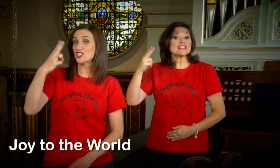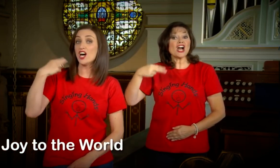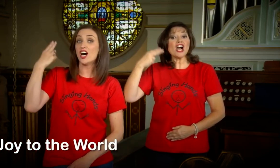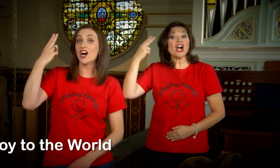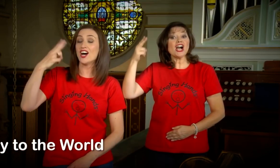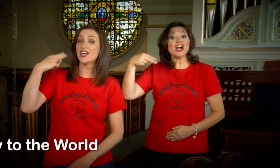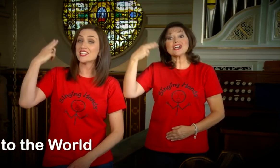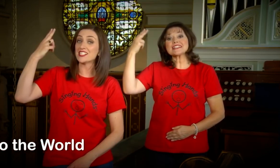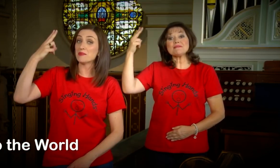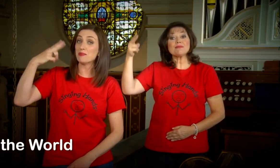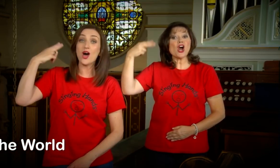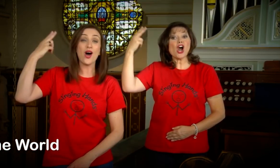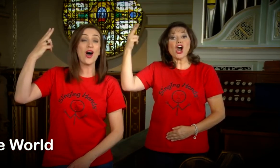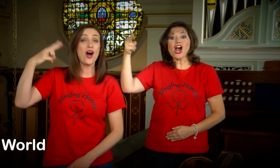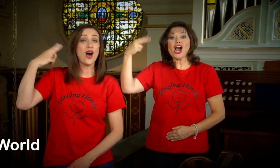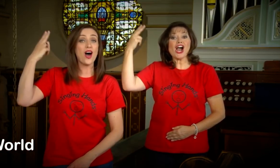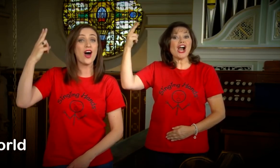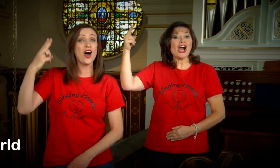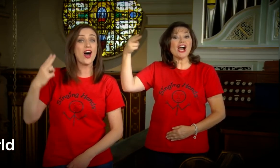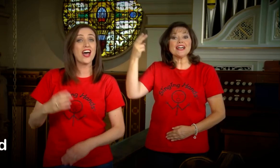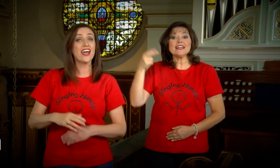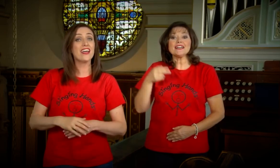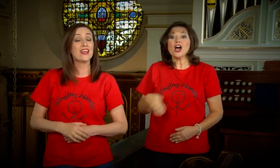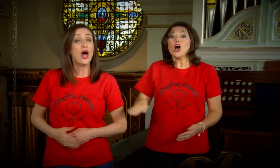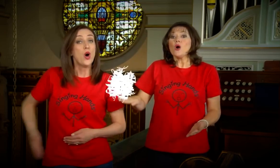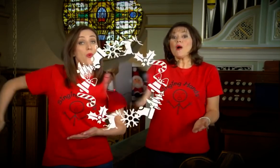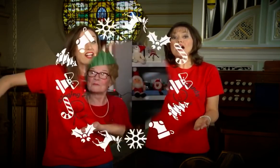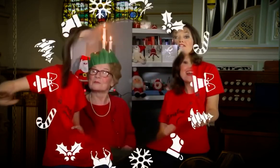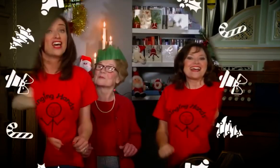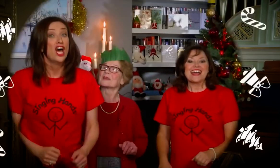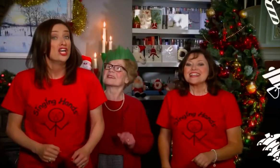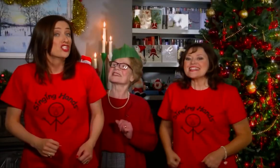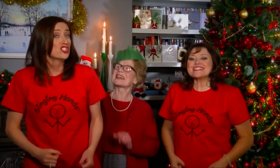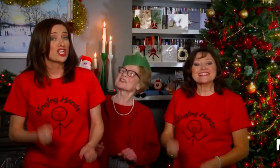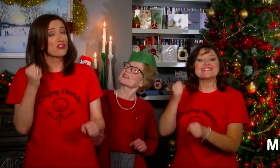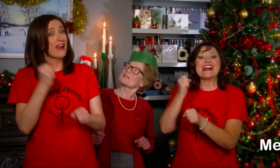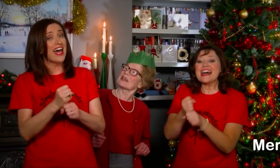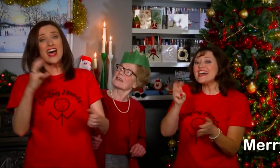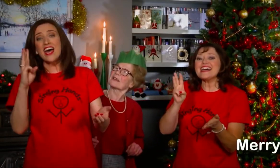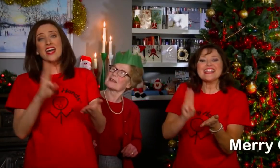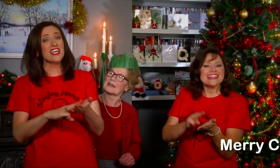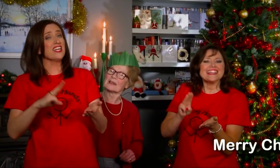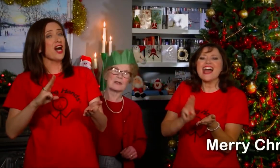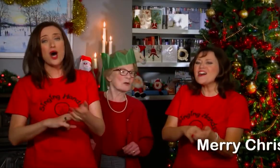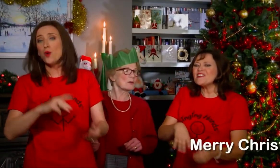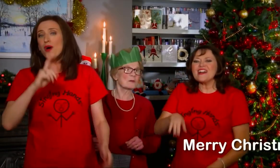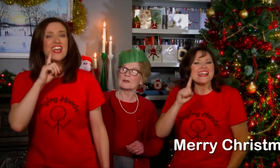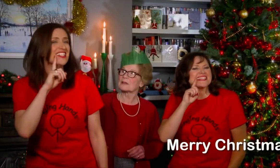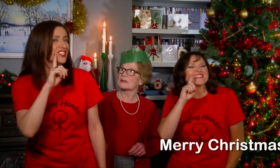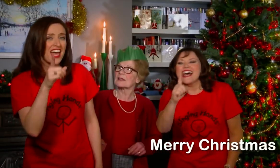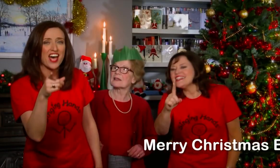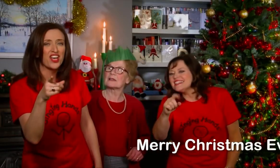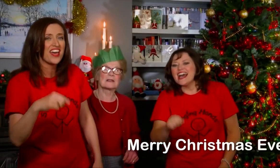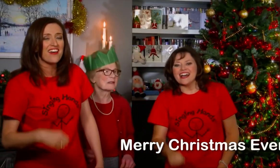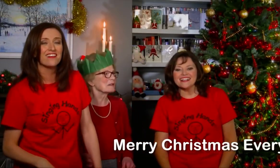their songs, can fly Does your granny always tell ya